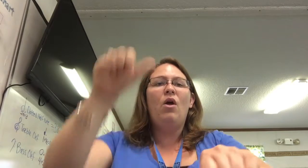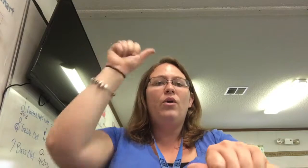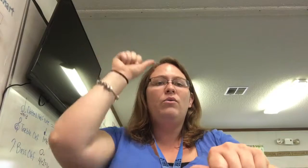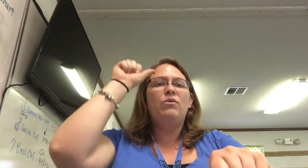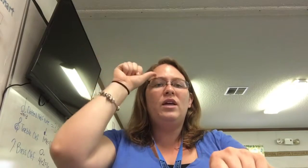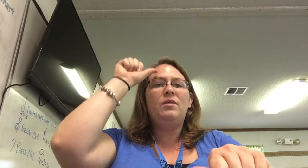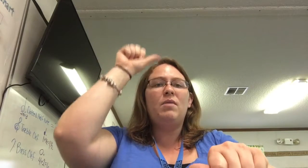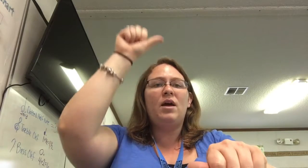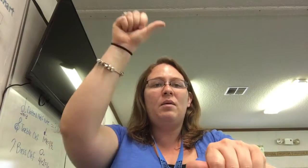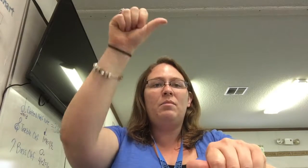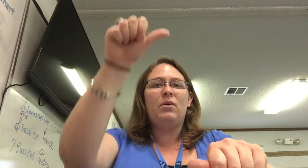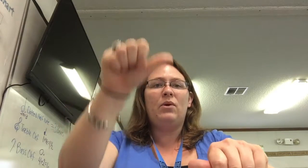remember.